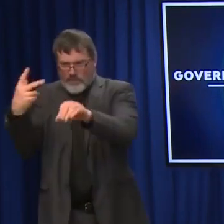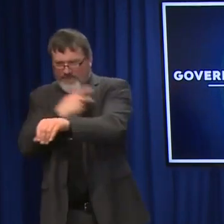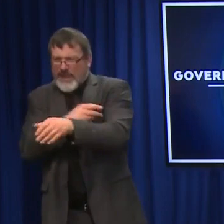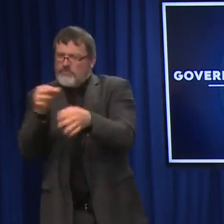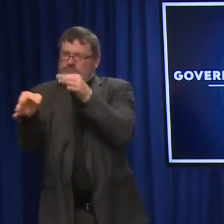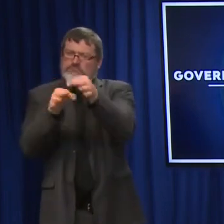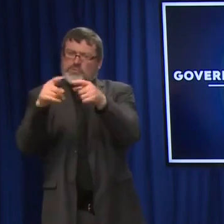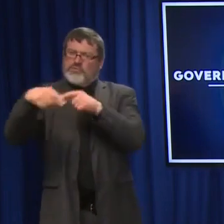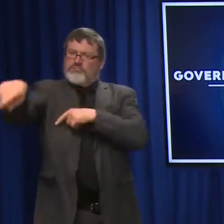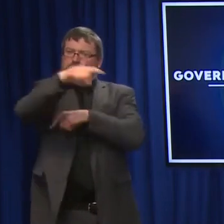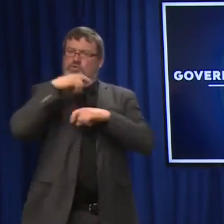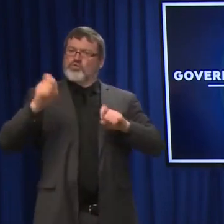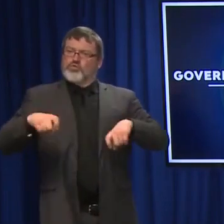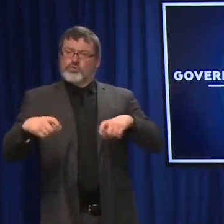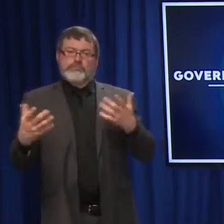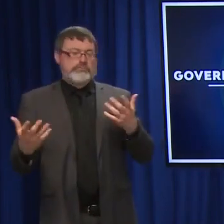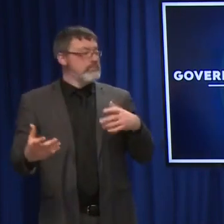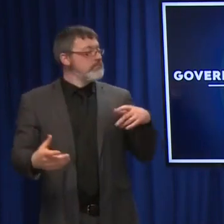booster?